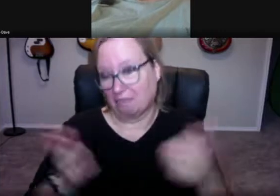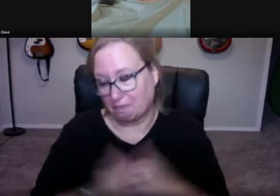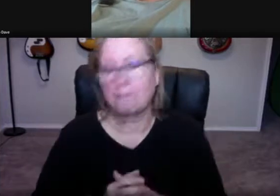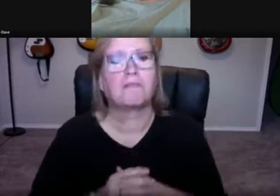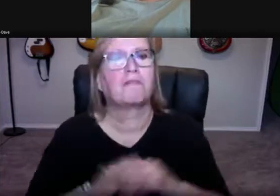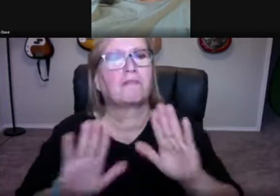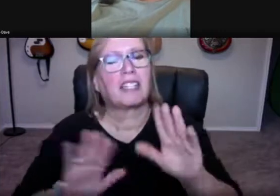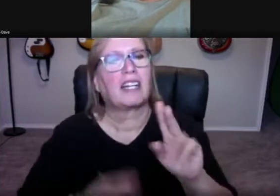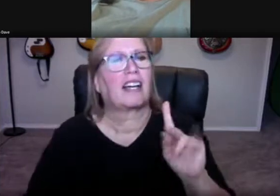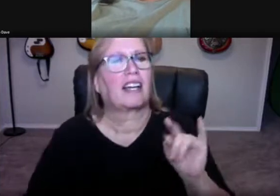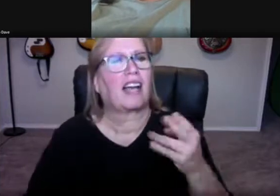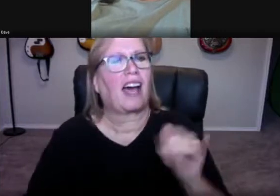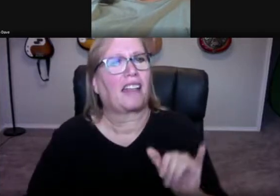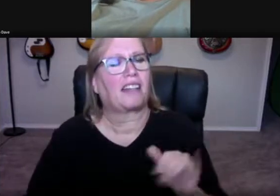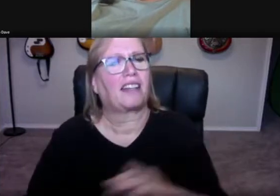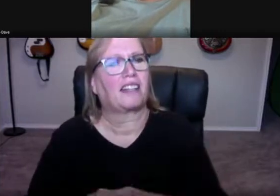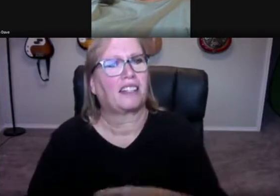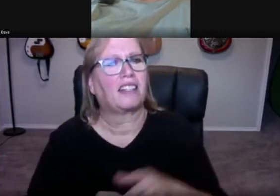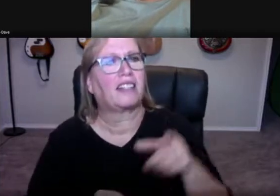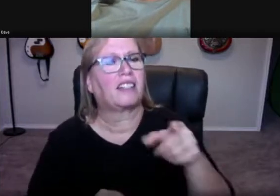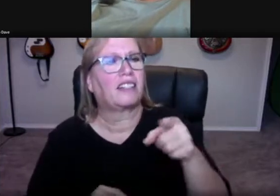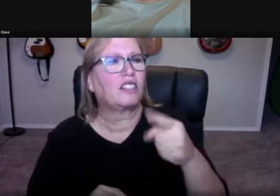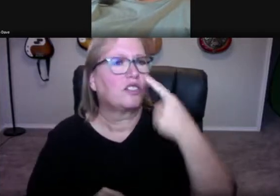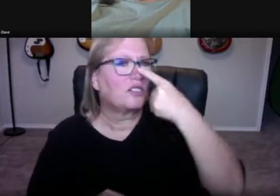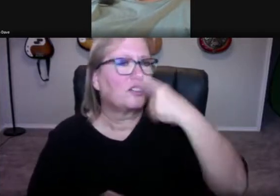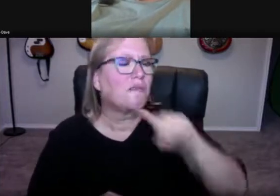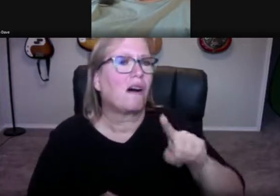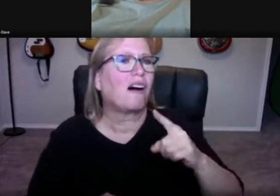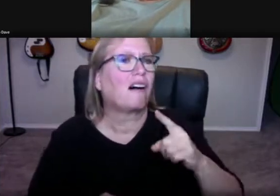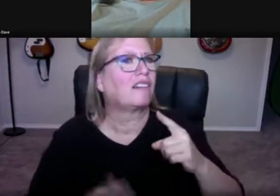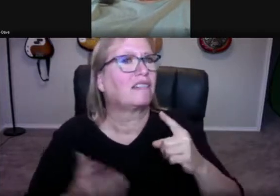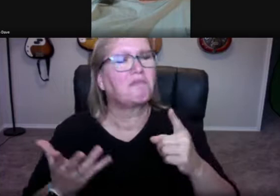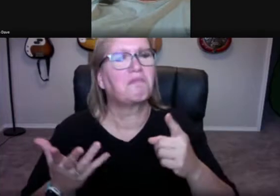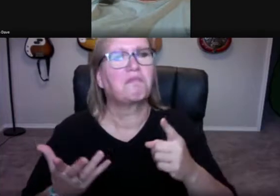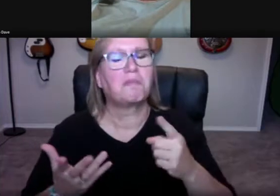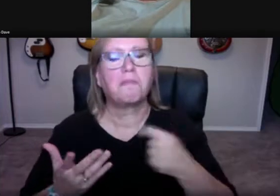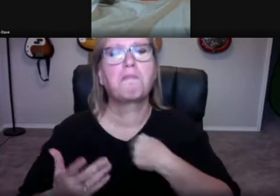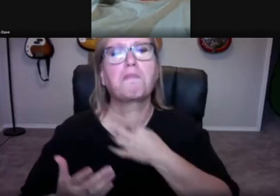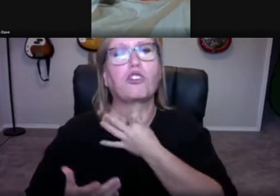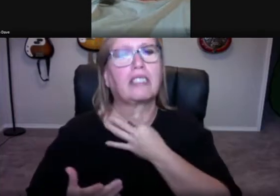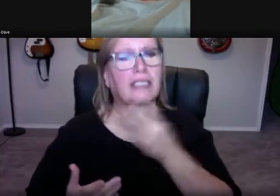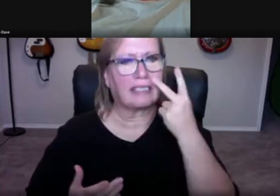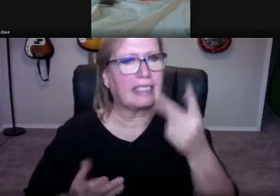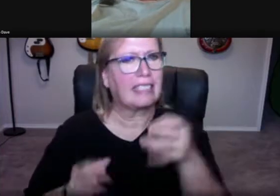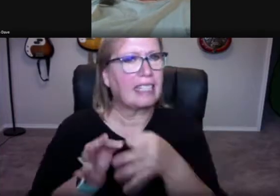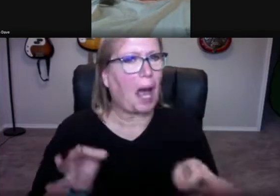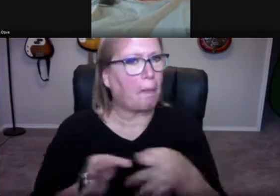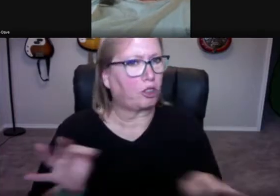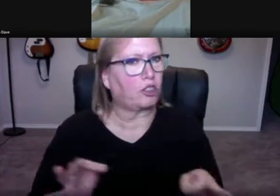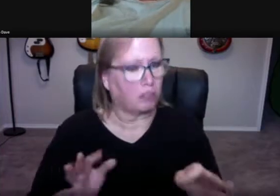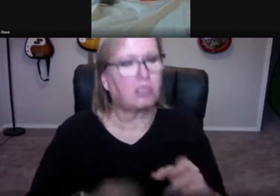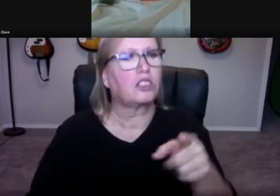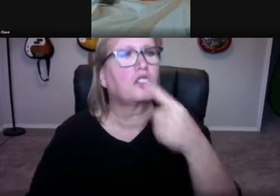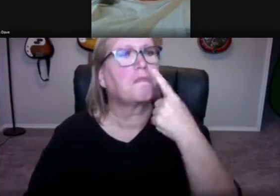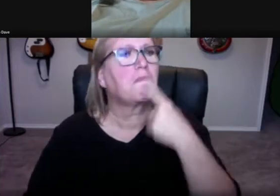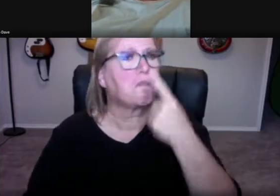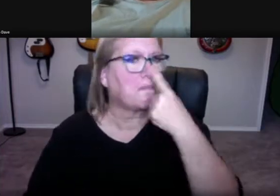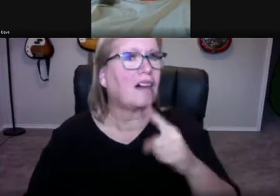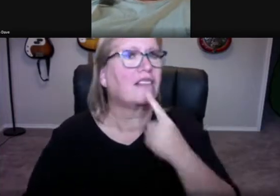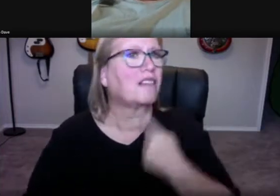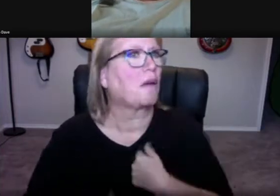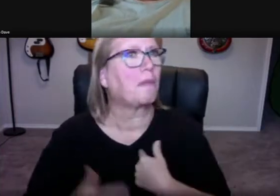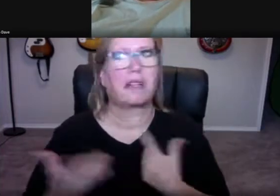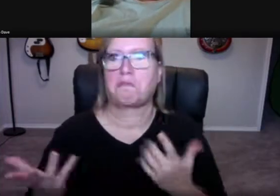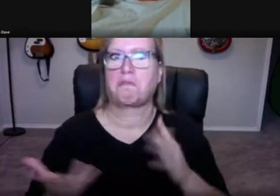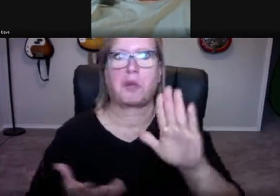We'll see if they respond to that and add it. Anyway, Kathy, would you mind just, I'm really curious to see what the captions